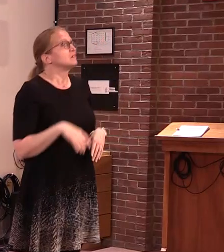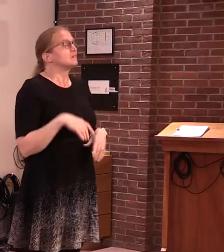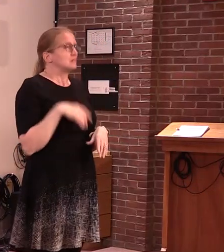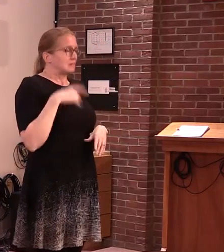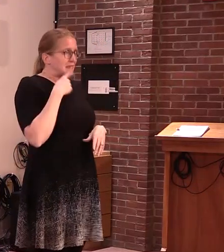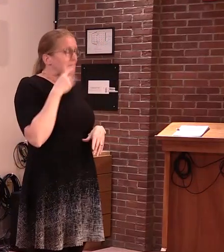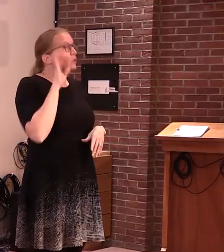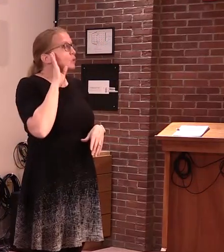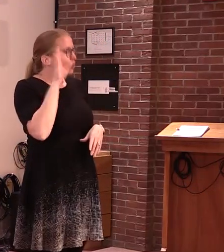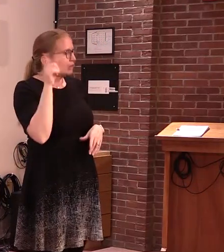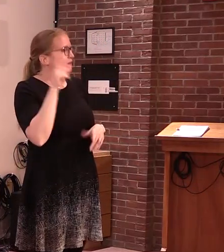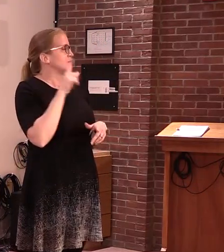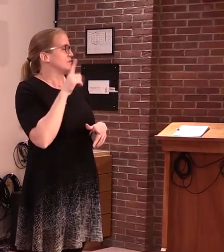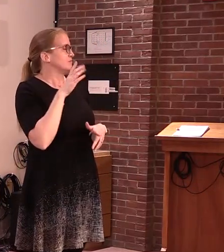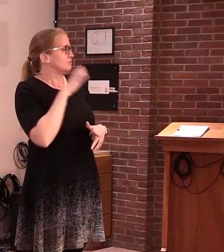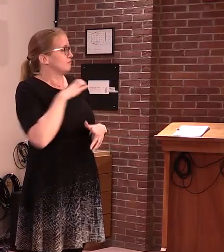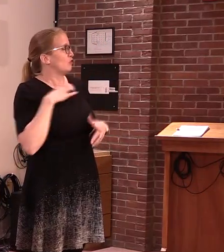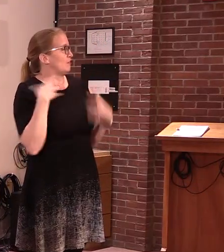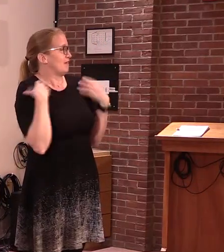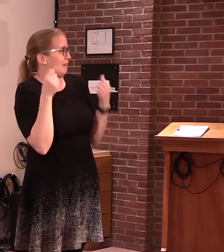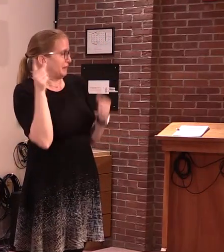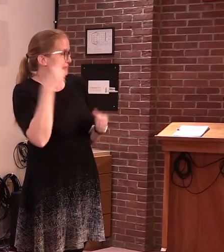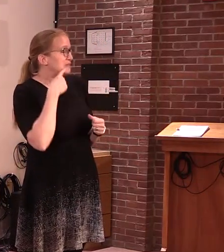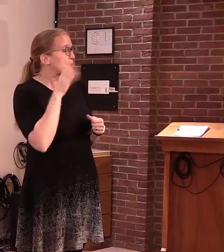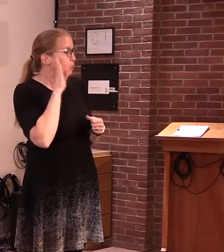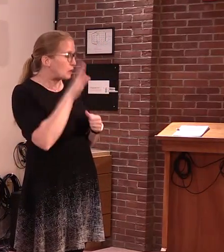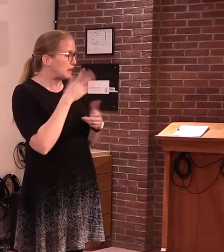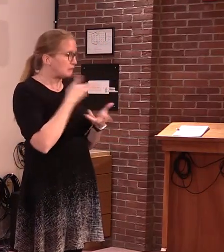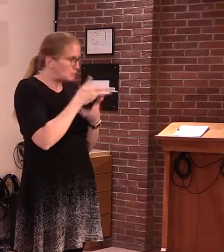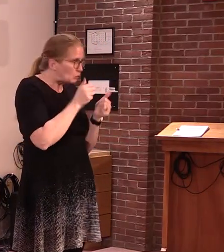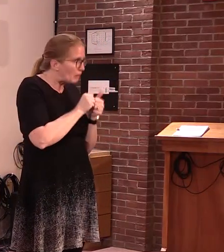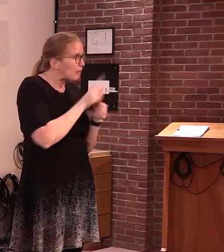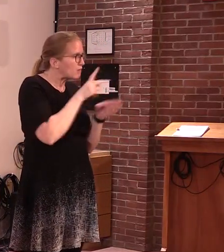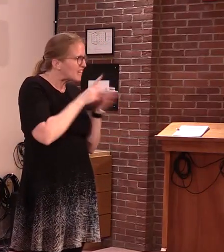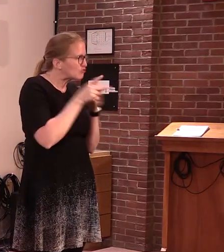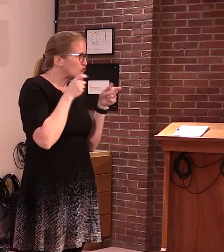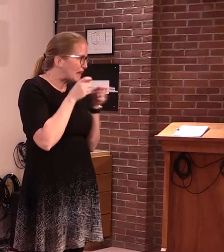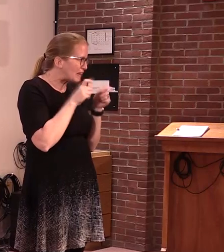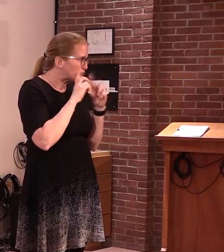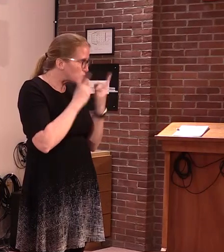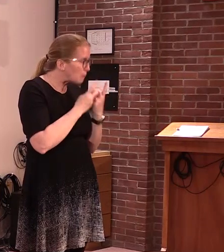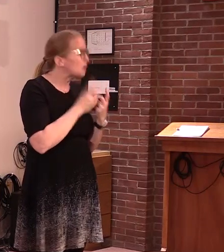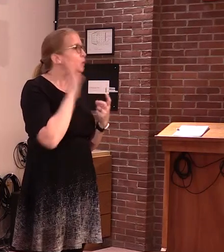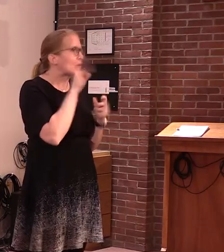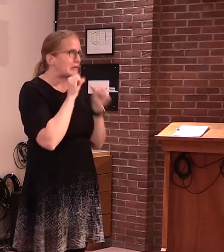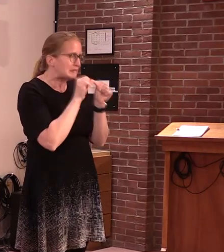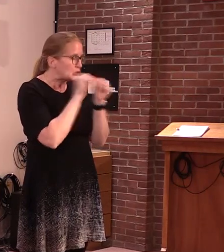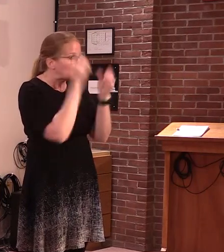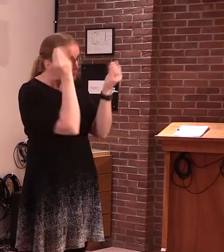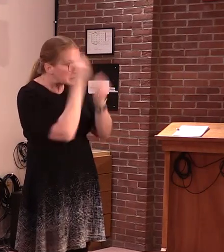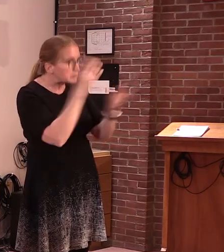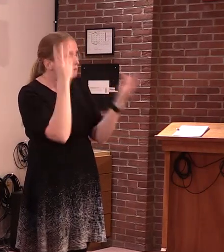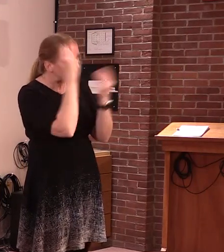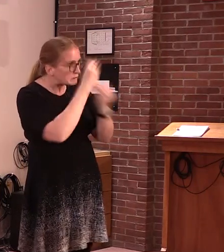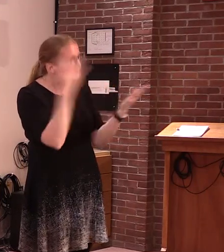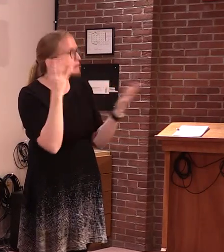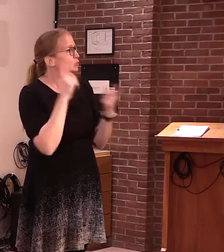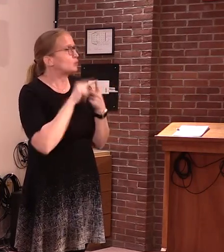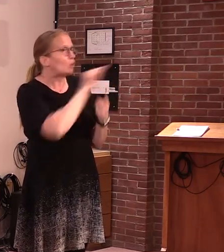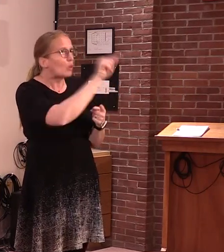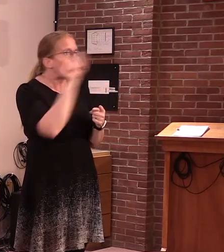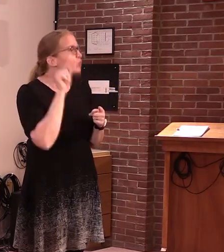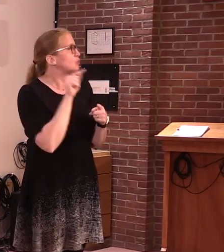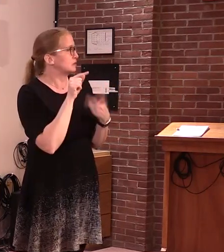Office of Professional Regulation to send out a message to make clear to their health provider licensees